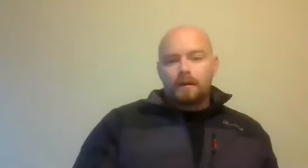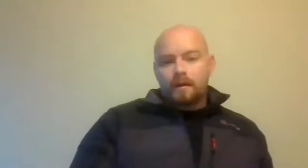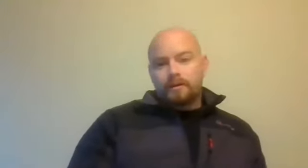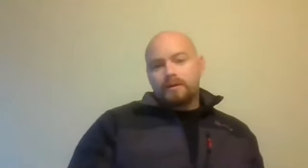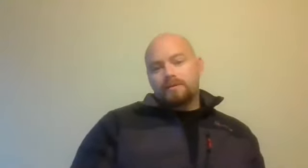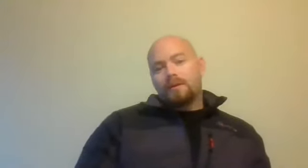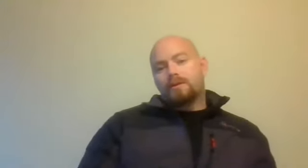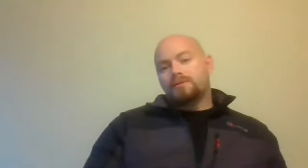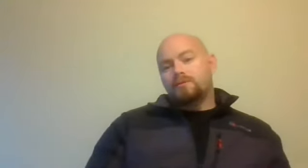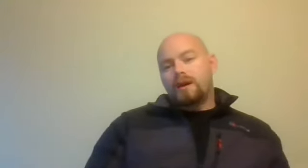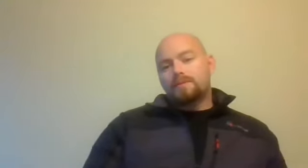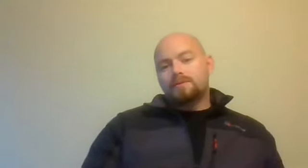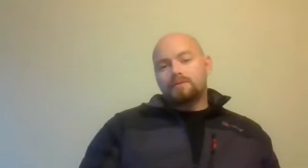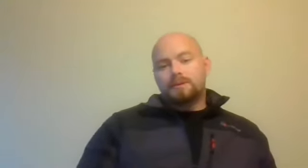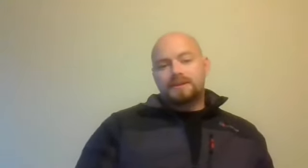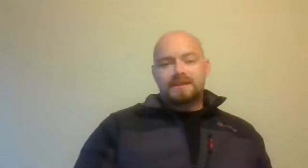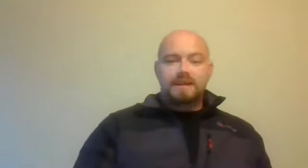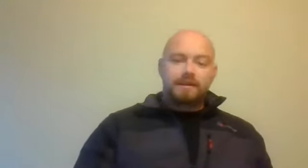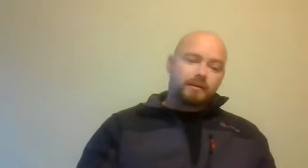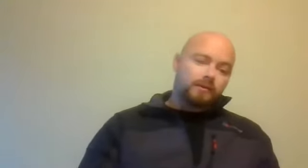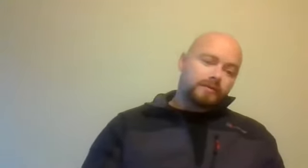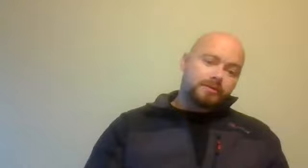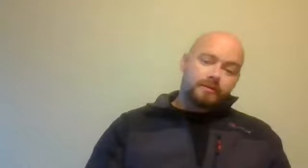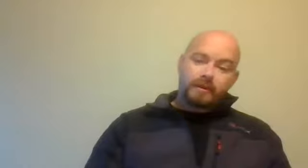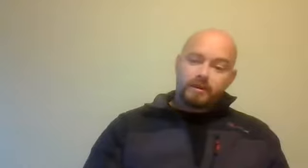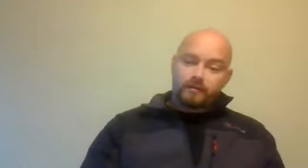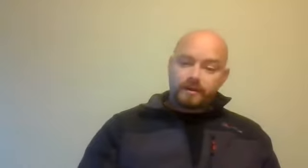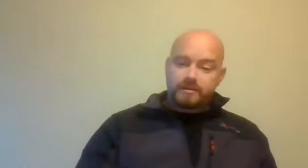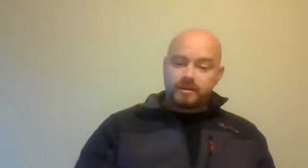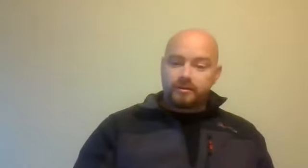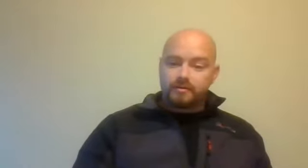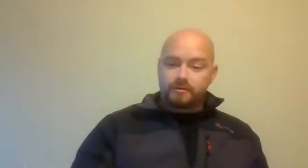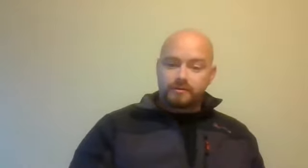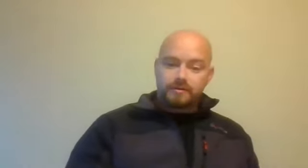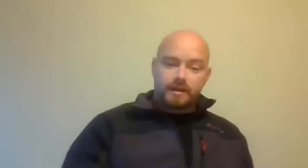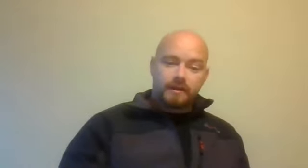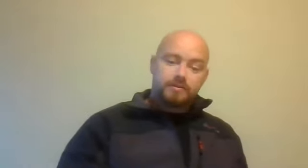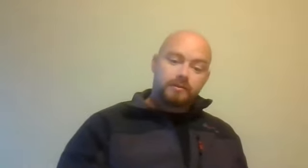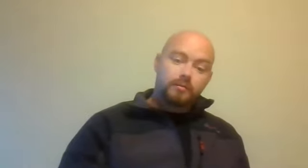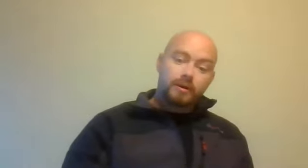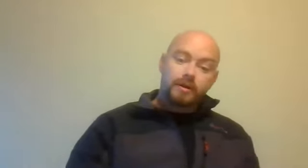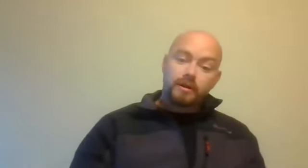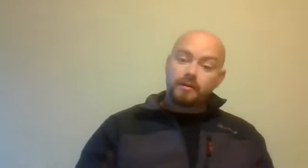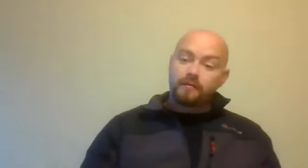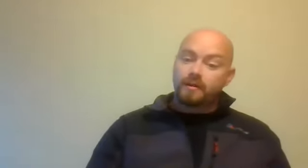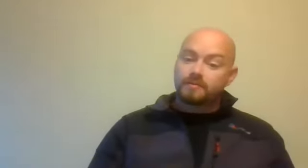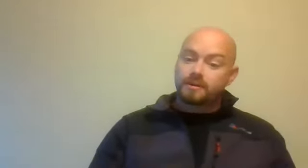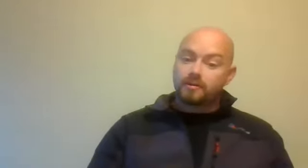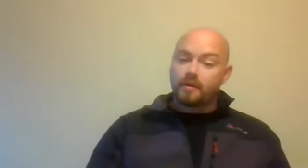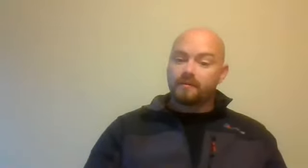Hello guys and welcome to episode 16 of Diary of a Security Consultant. Tony O'Brien here from Security Office